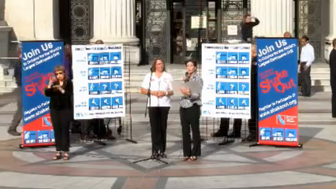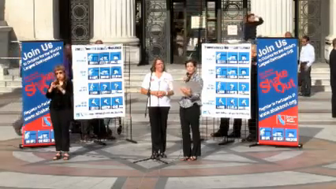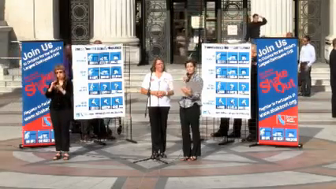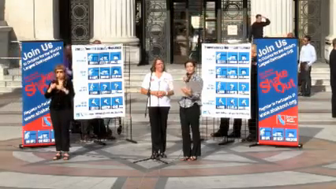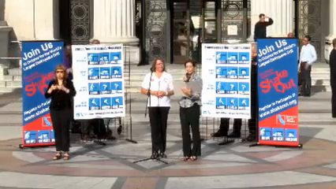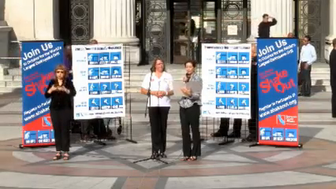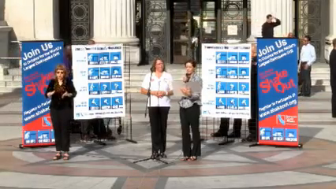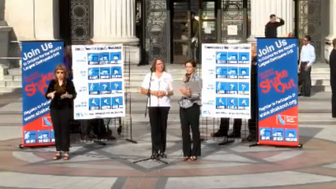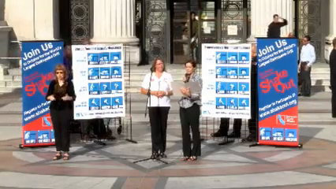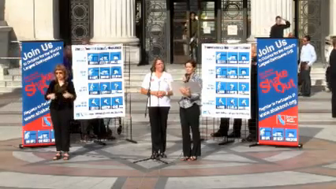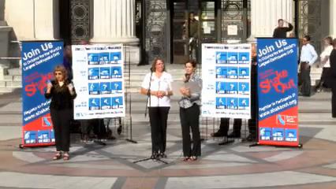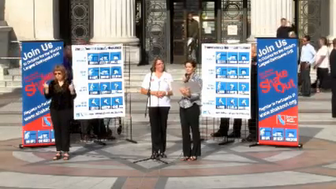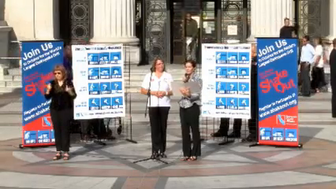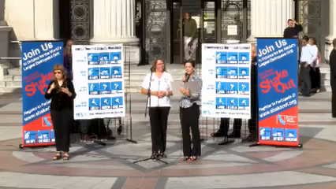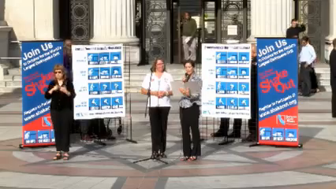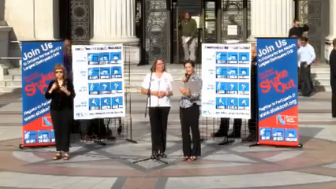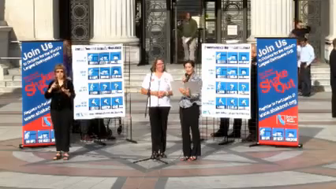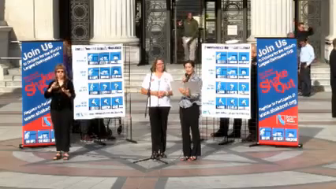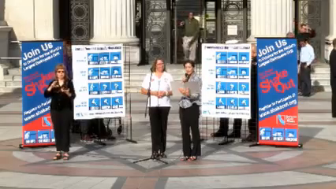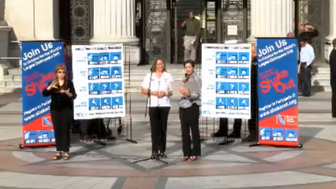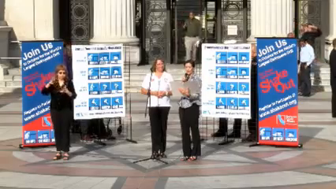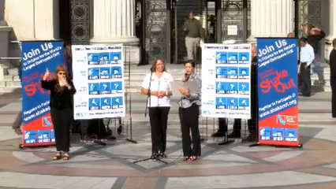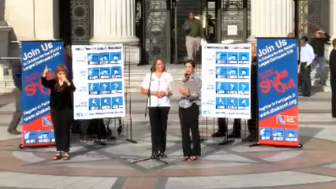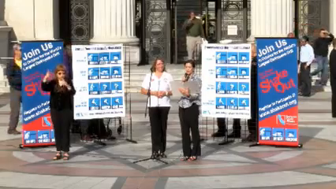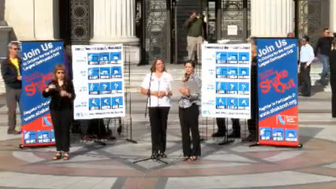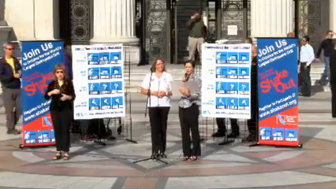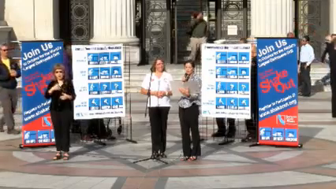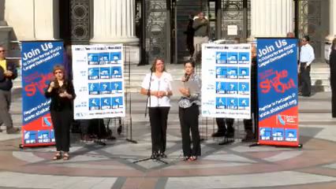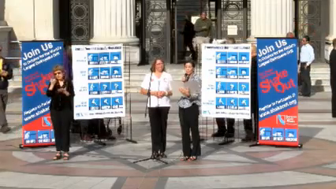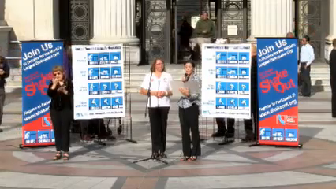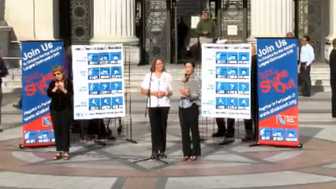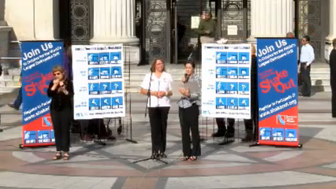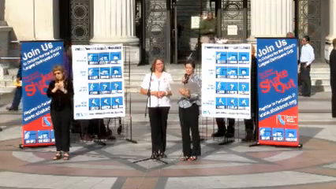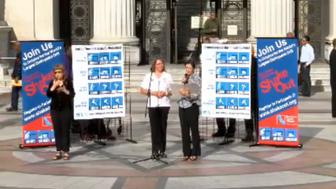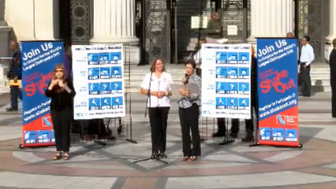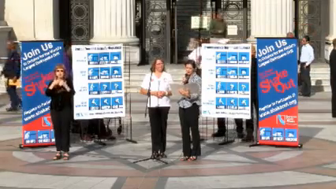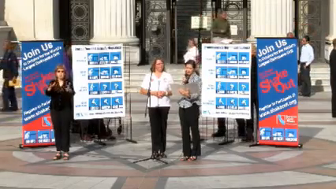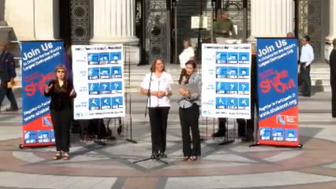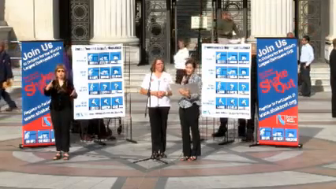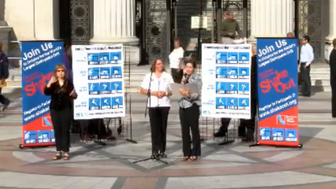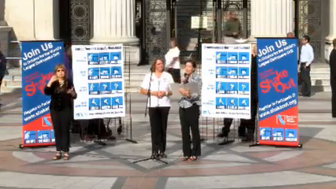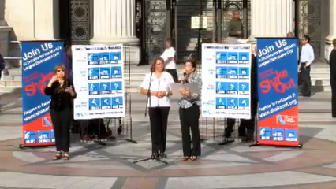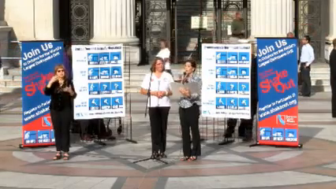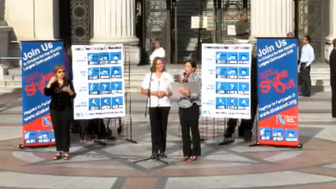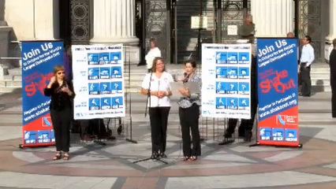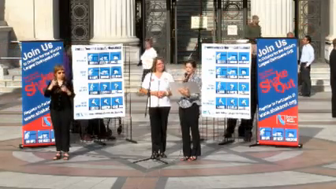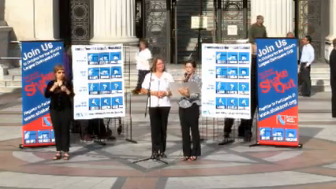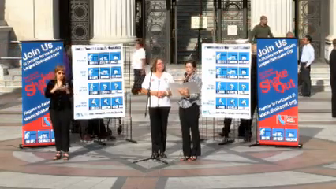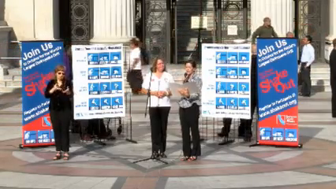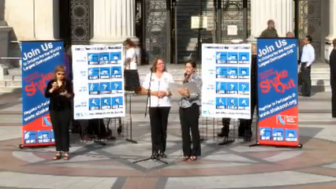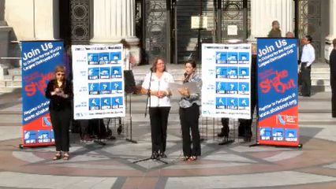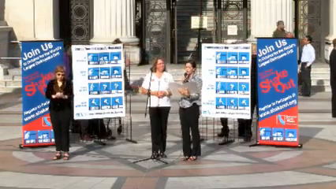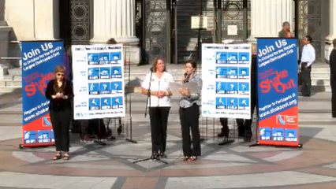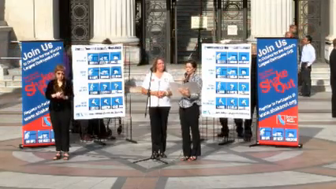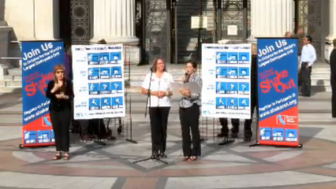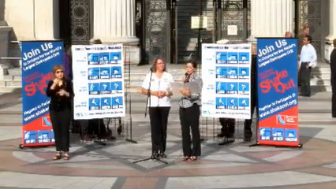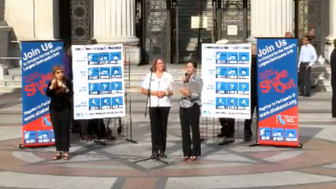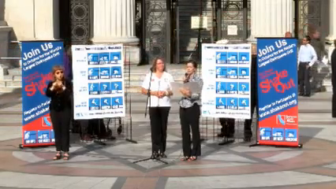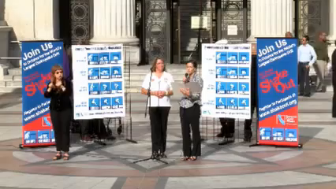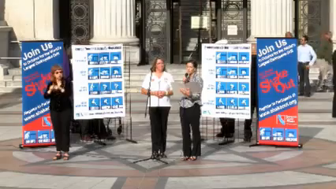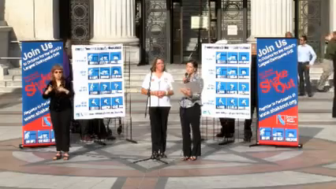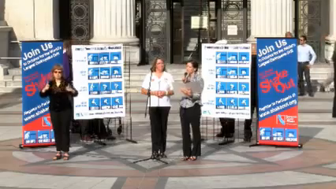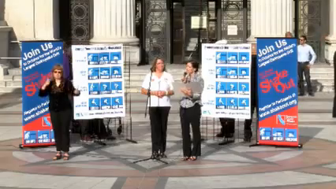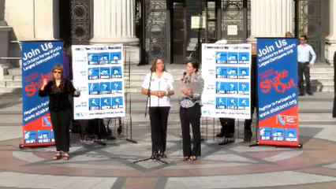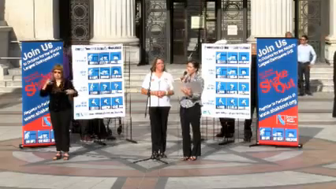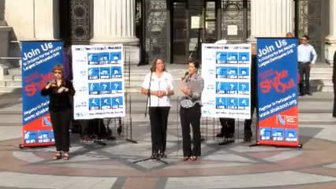interruption of public services and economic loss caused by those hazards and and whereas major earthquakes